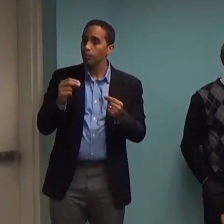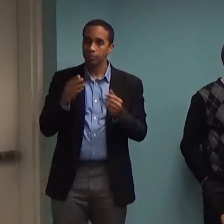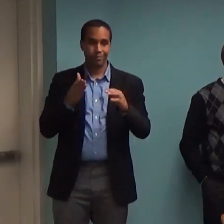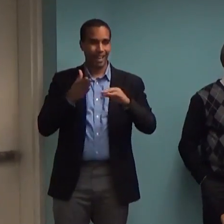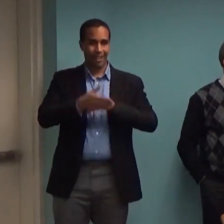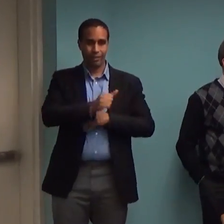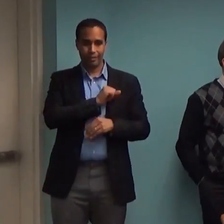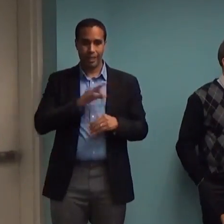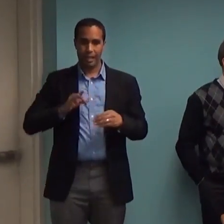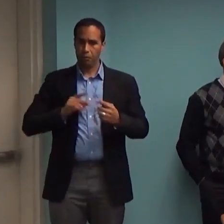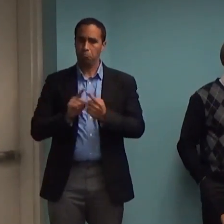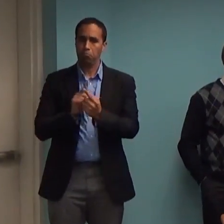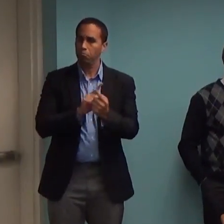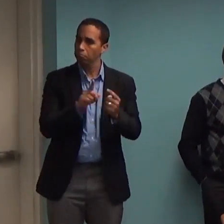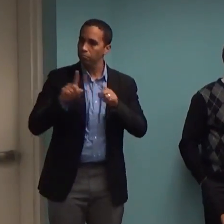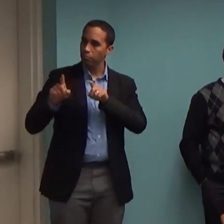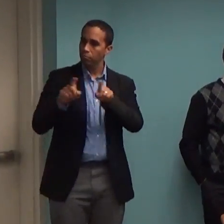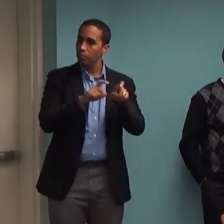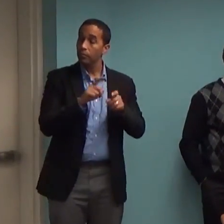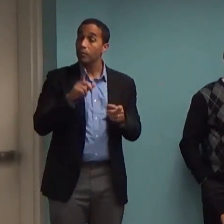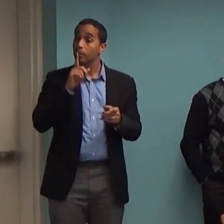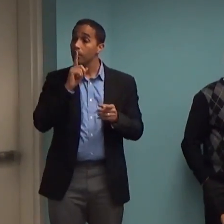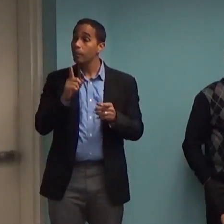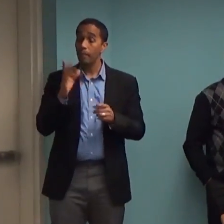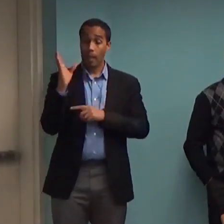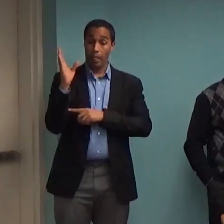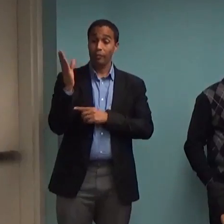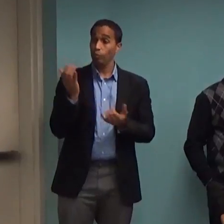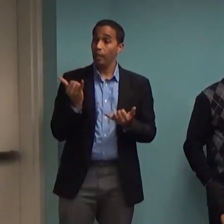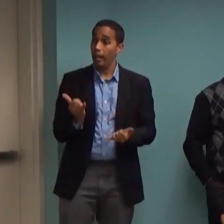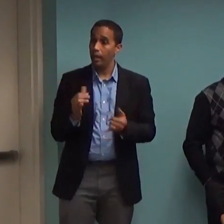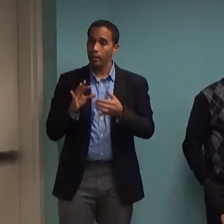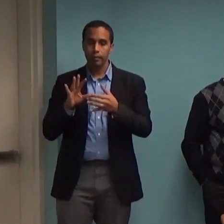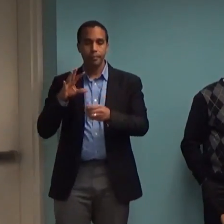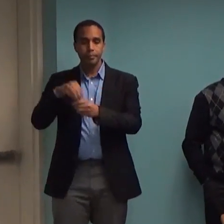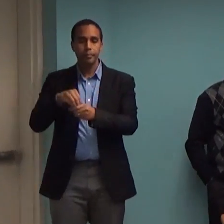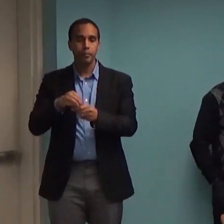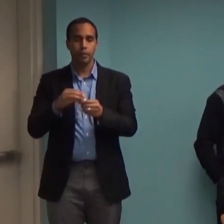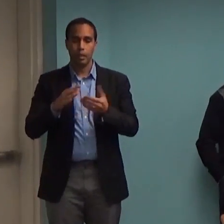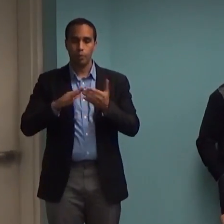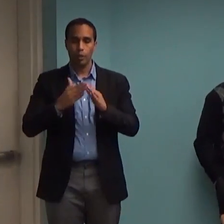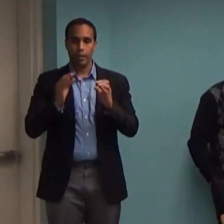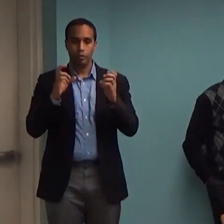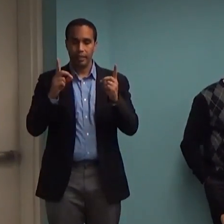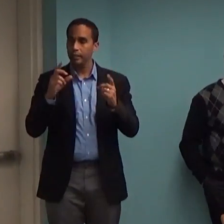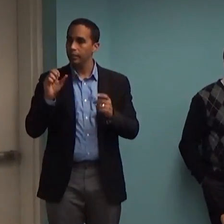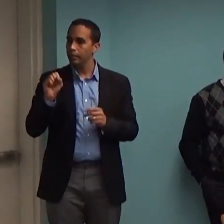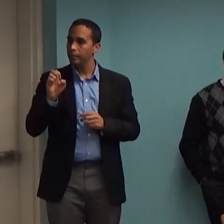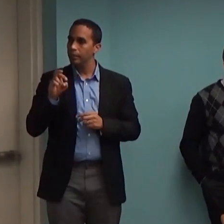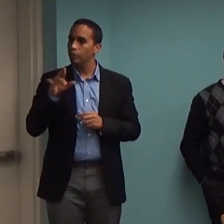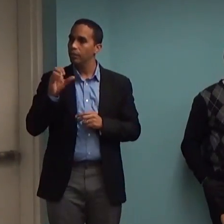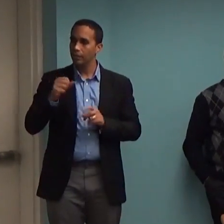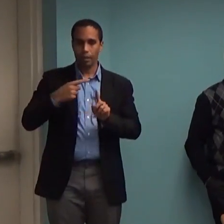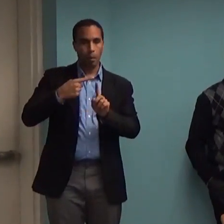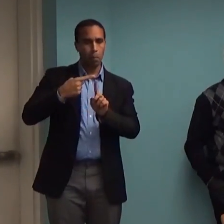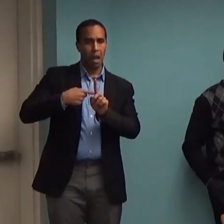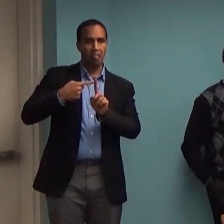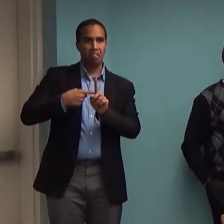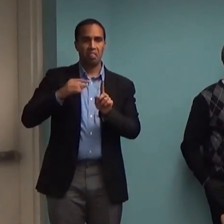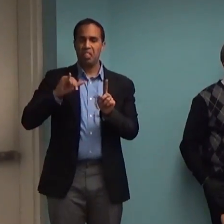This lecture is actually part of our community education series, which is a free monthly-ish, really every six weeks, lecture.